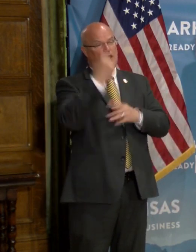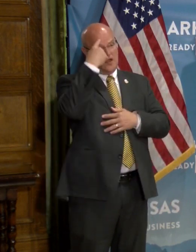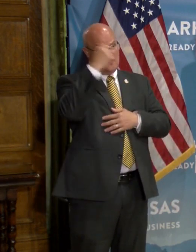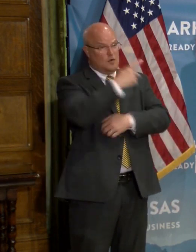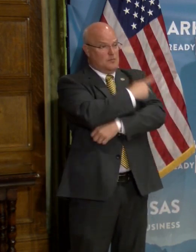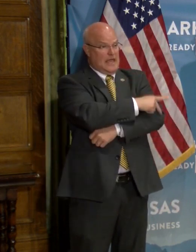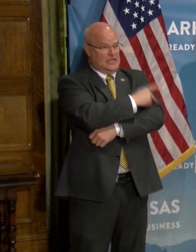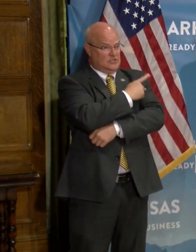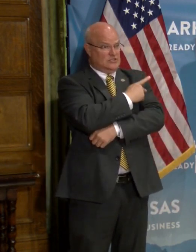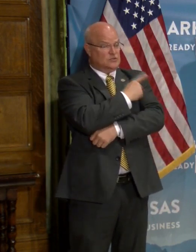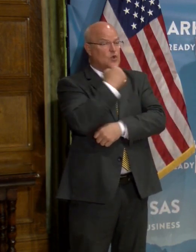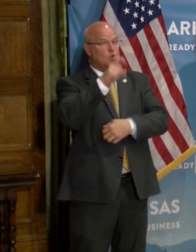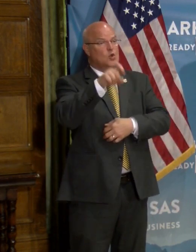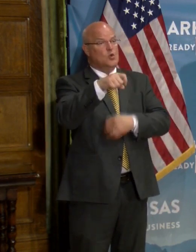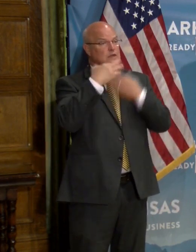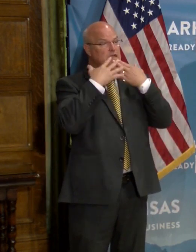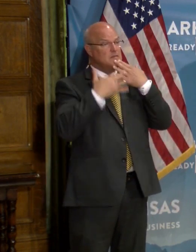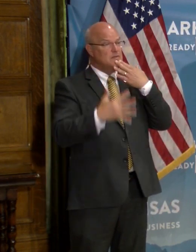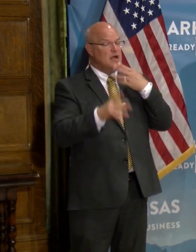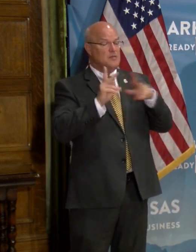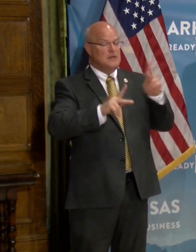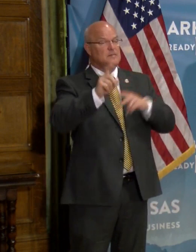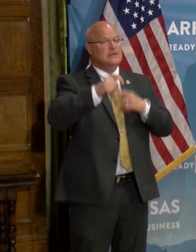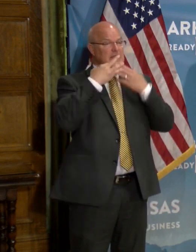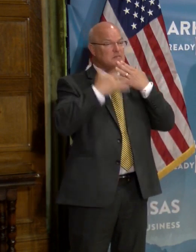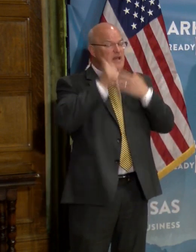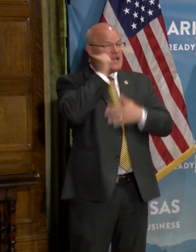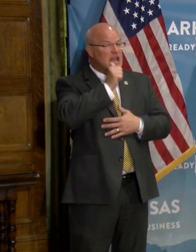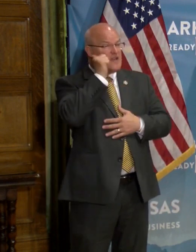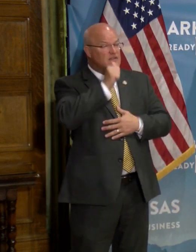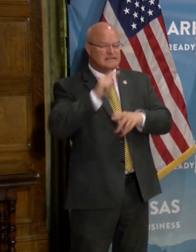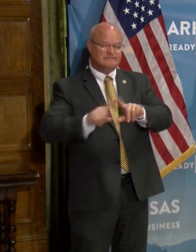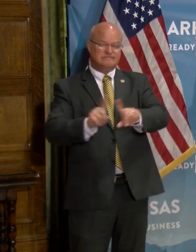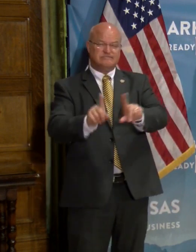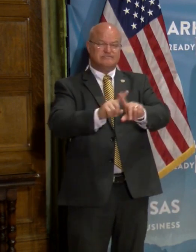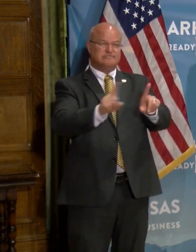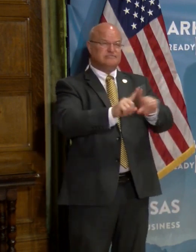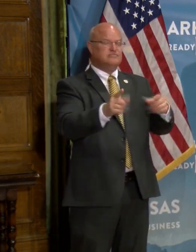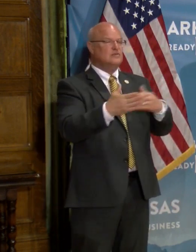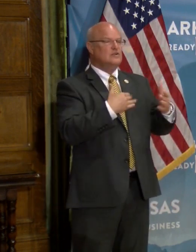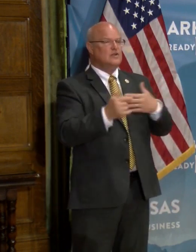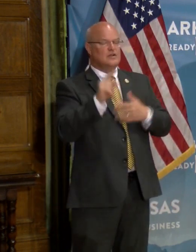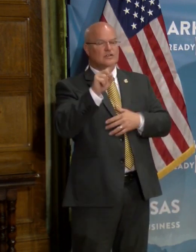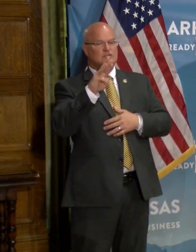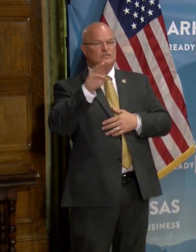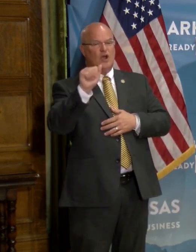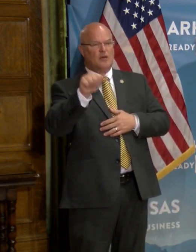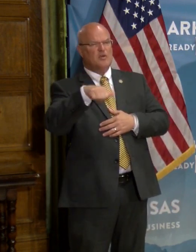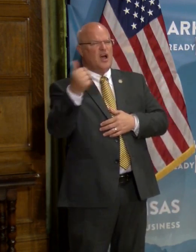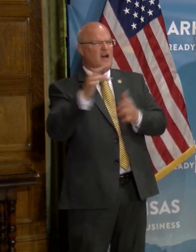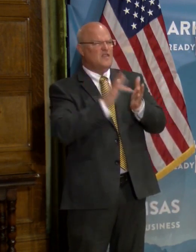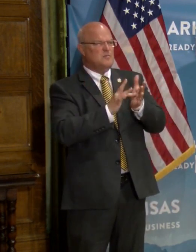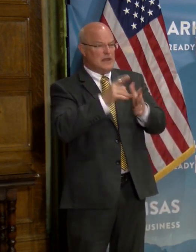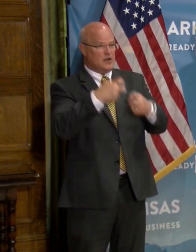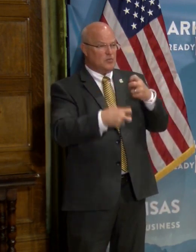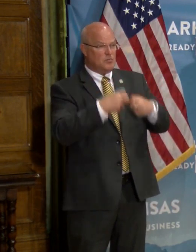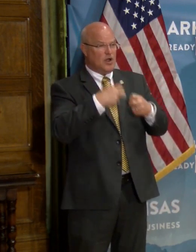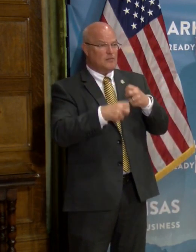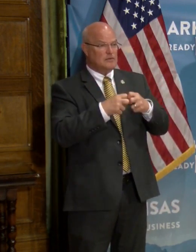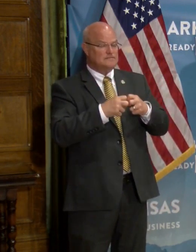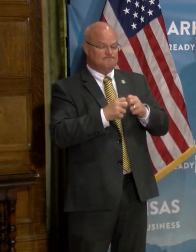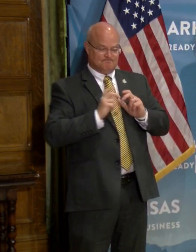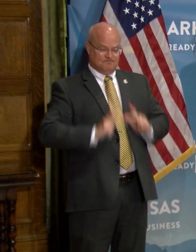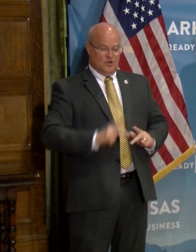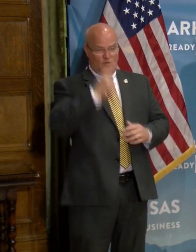patients who need blood because people need blood every day for various things, whether it's trauma or other medical conditions. This is very